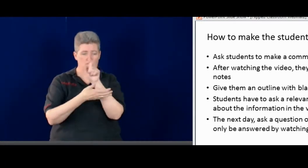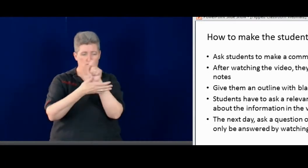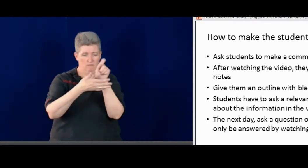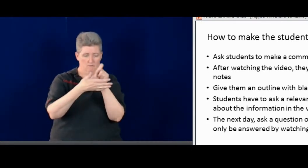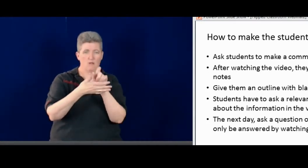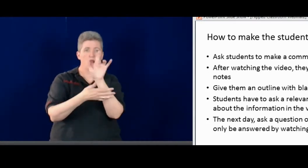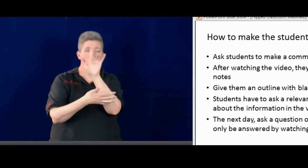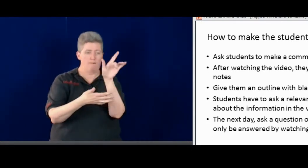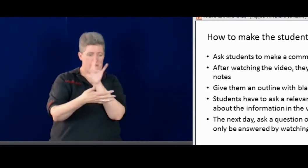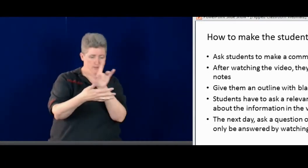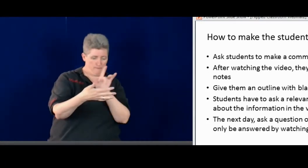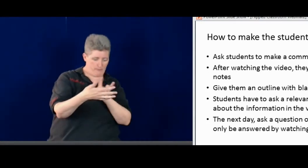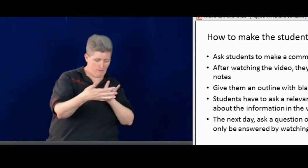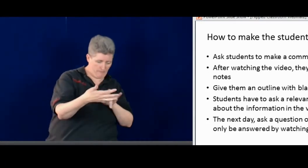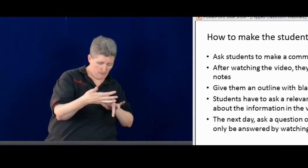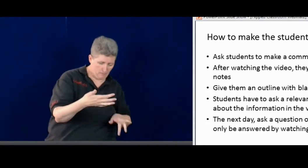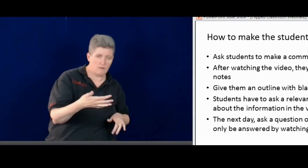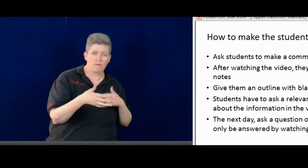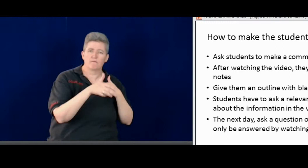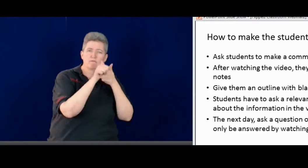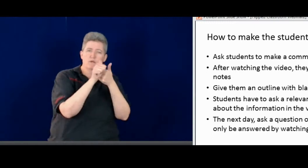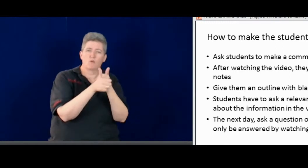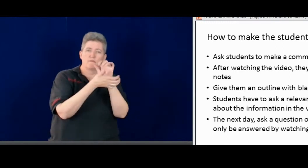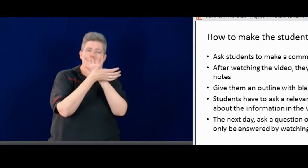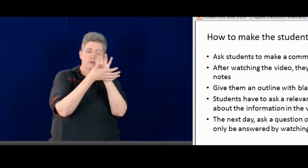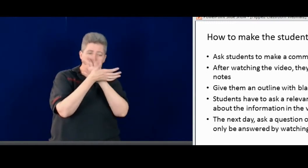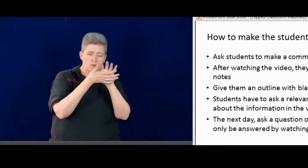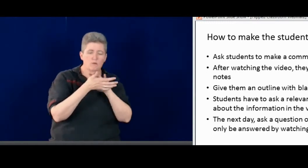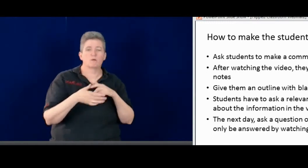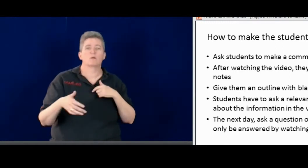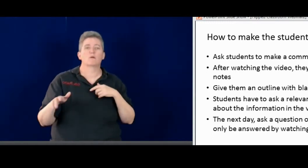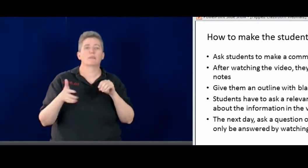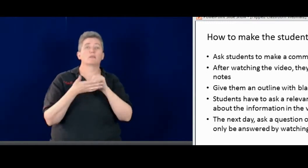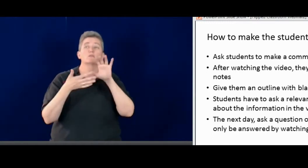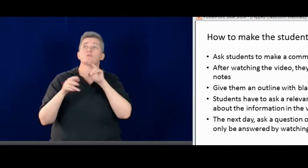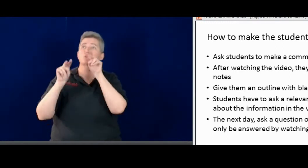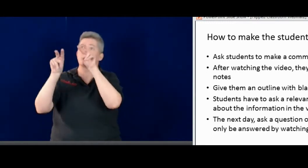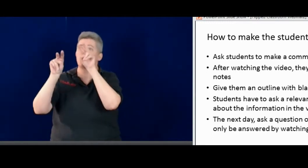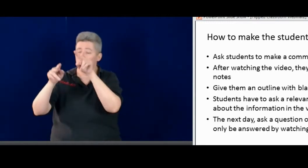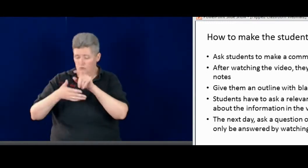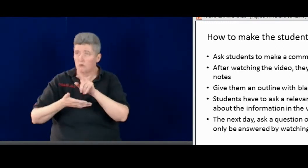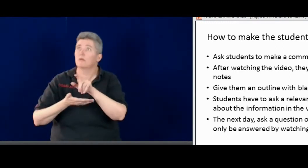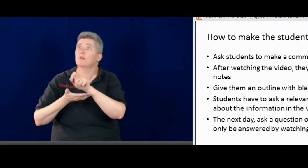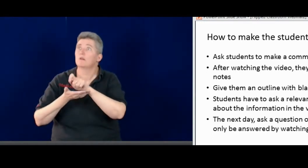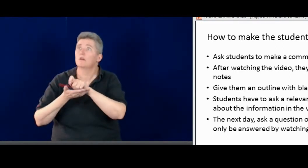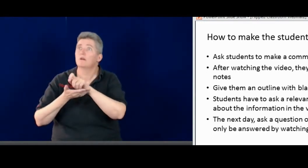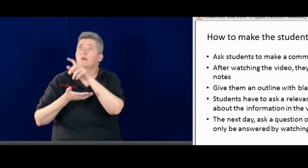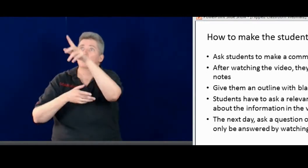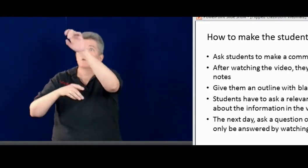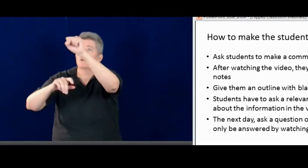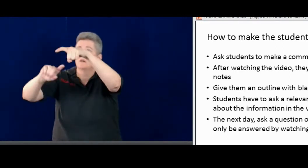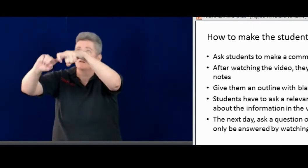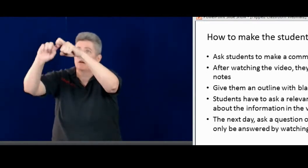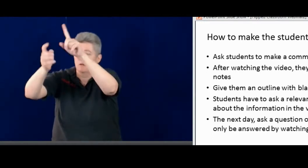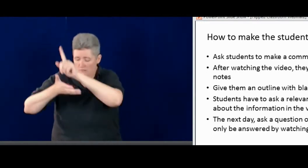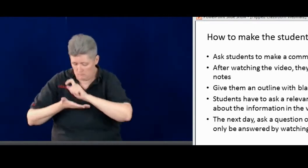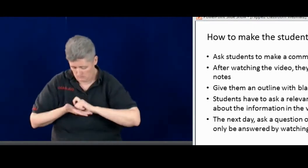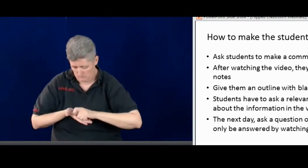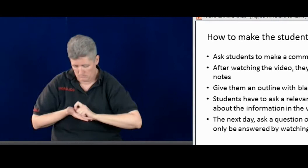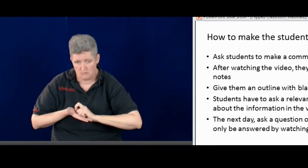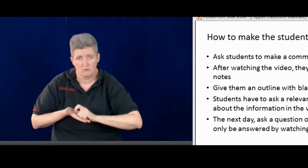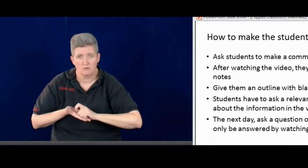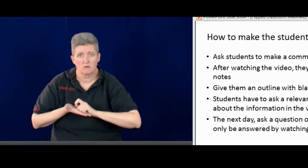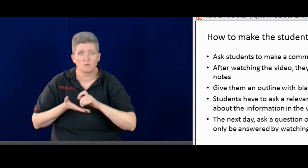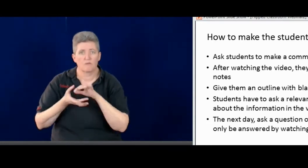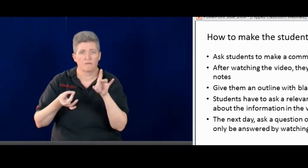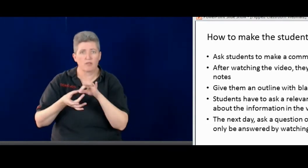Sometimes I make an outline and I leave some of the words blank. And I follow the video format so they can watch the video. And during